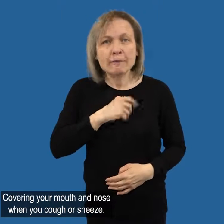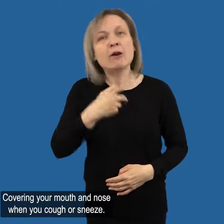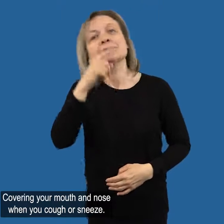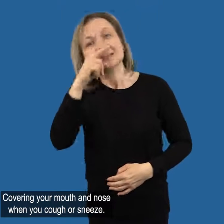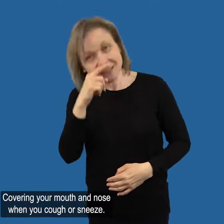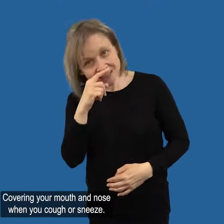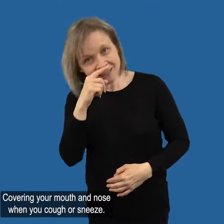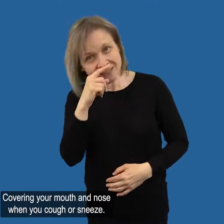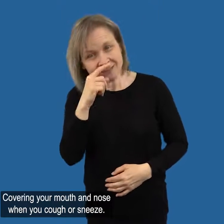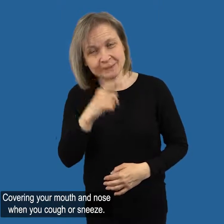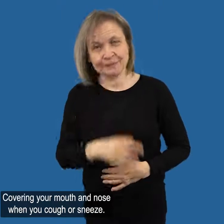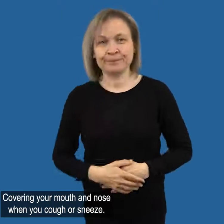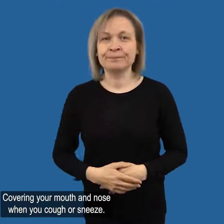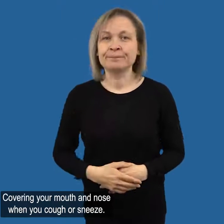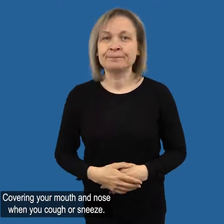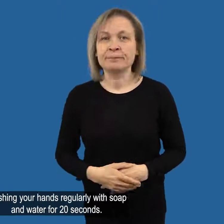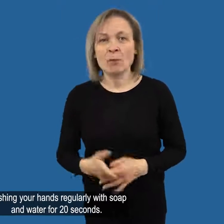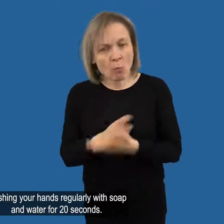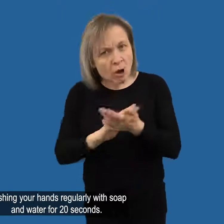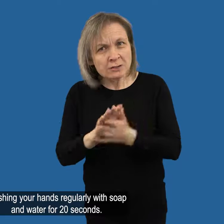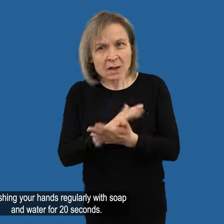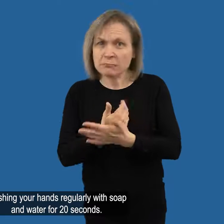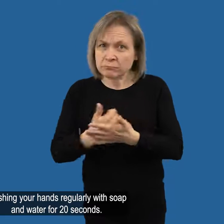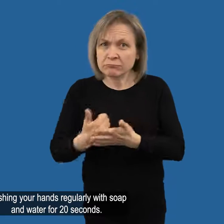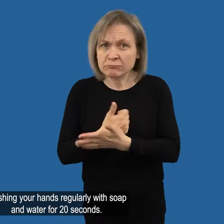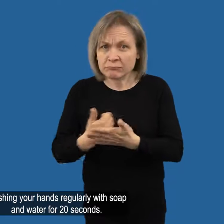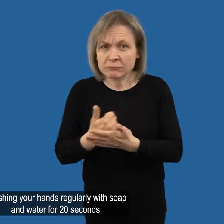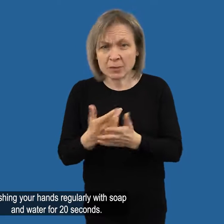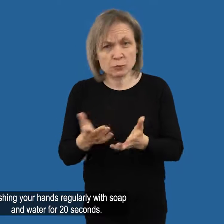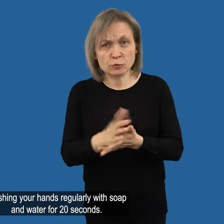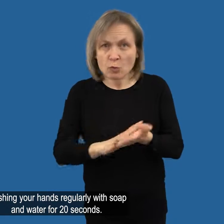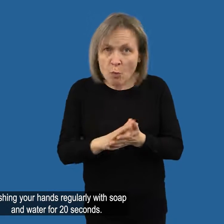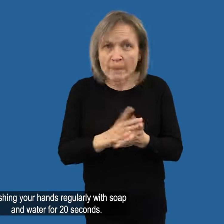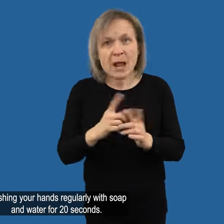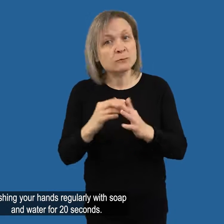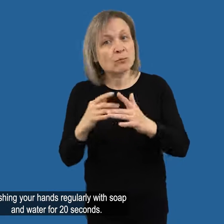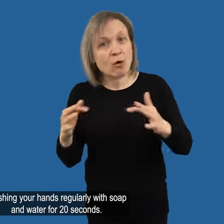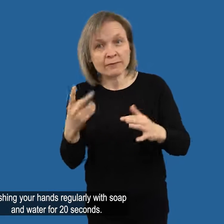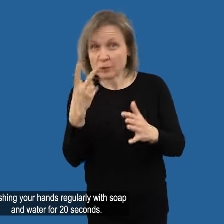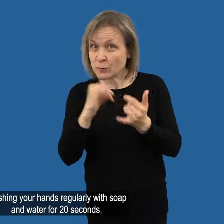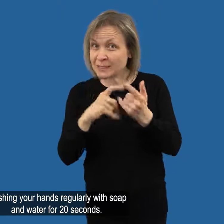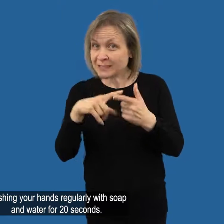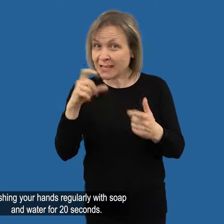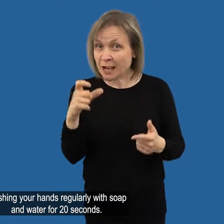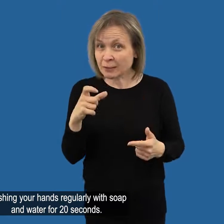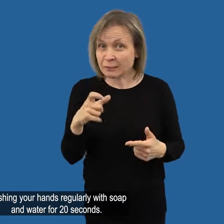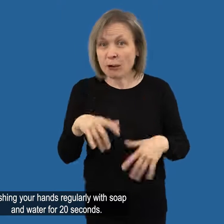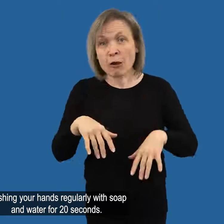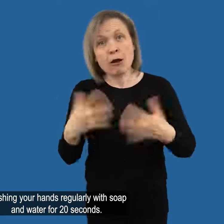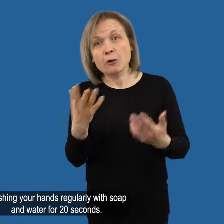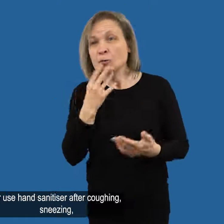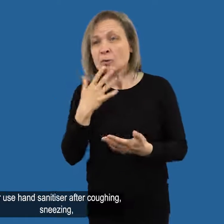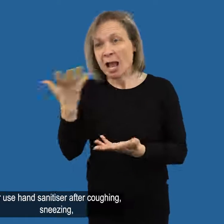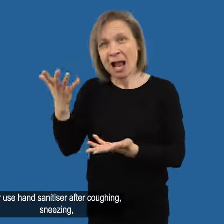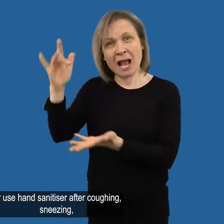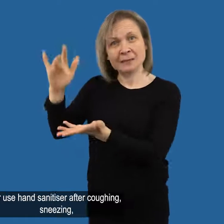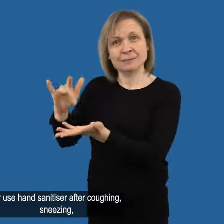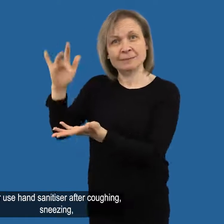Covering your mouth and nose when you cough or sneeze Washing your hands regularly with soap and water for 20